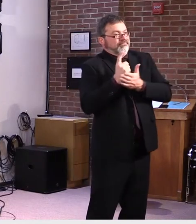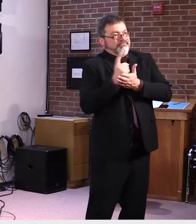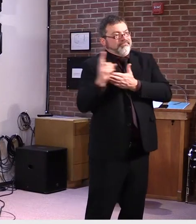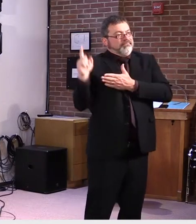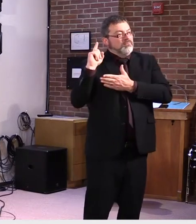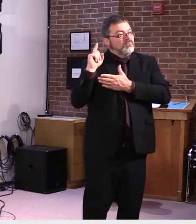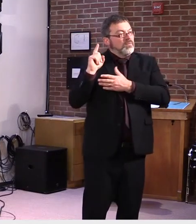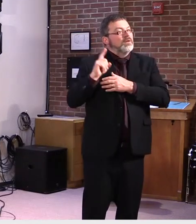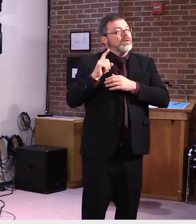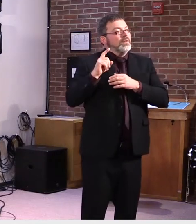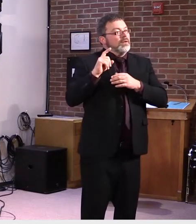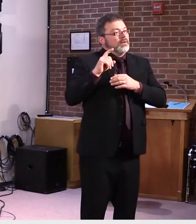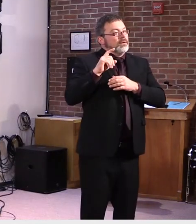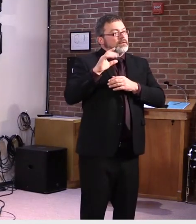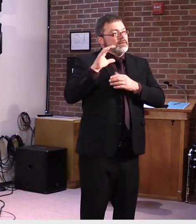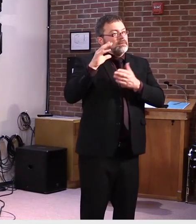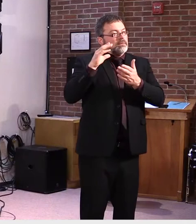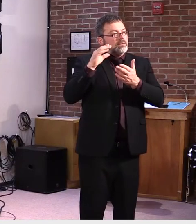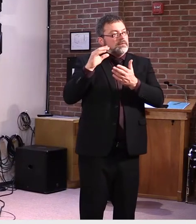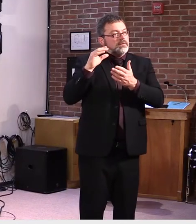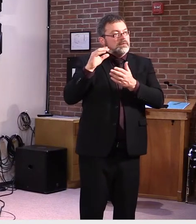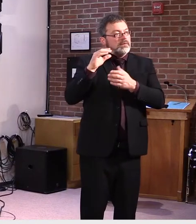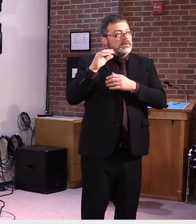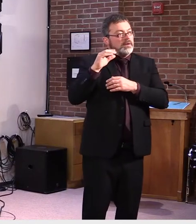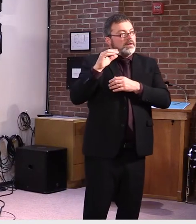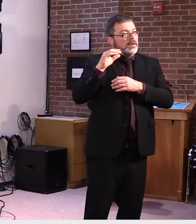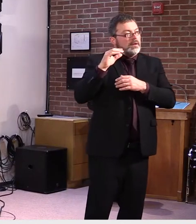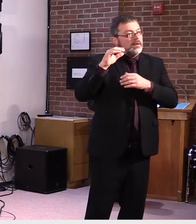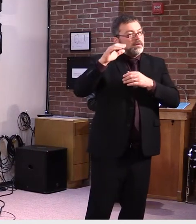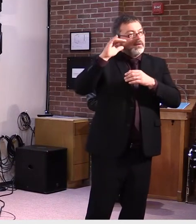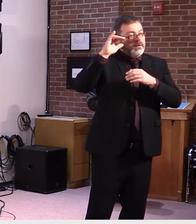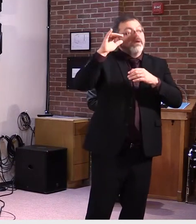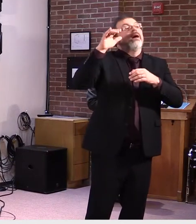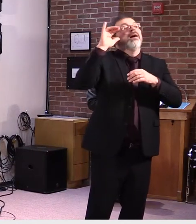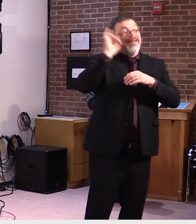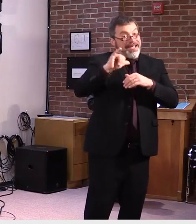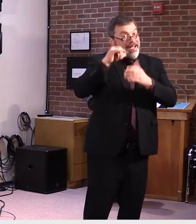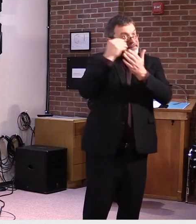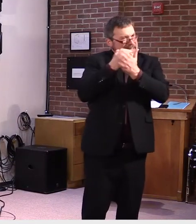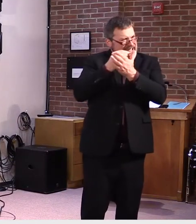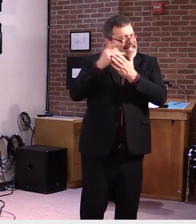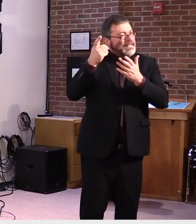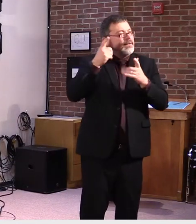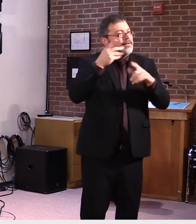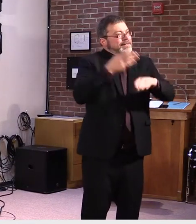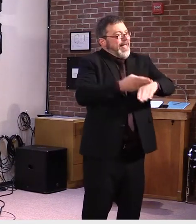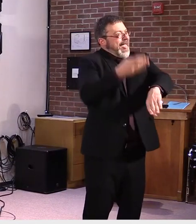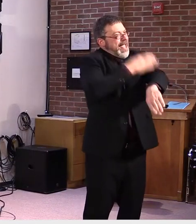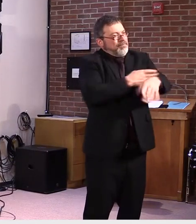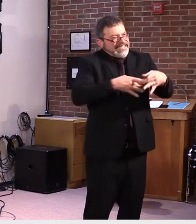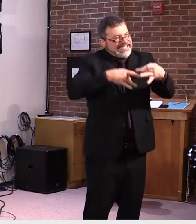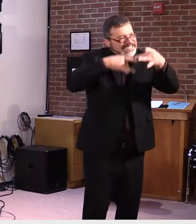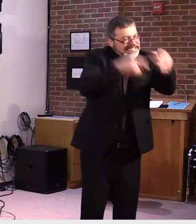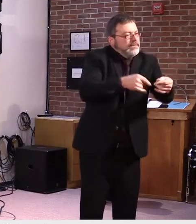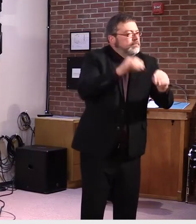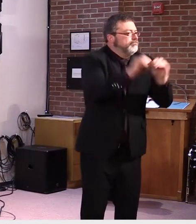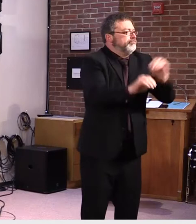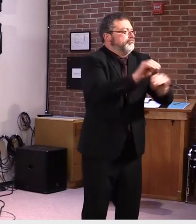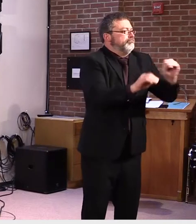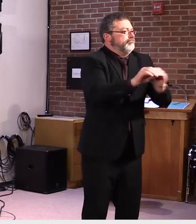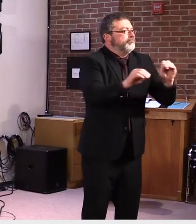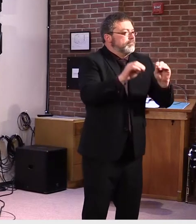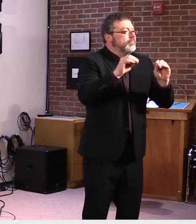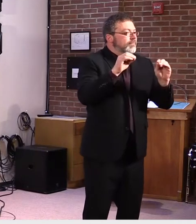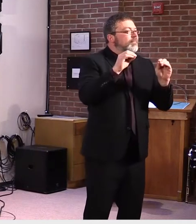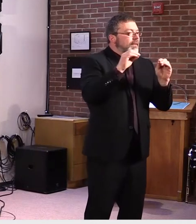Efficiency Vermont to get those grants out to school districts. Efficiency Vermont will handle the grant applications and then the reimbursements will be sent to the